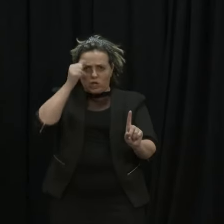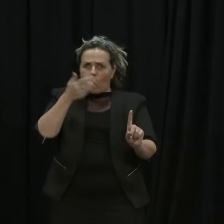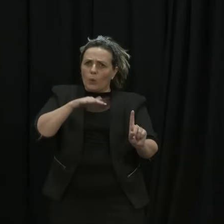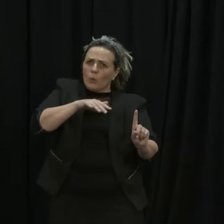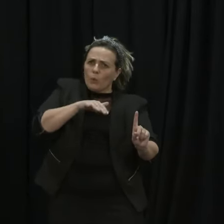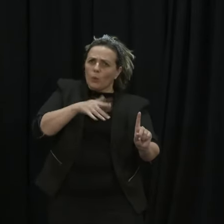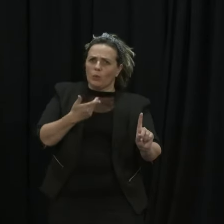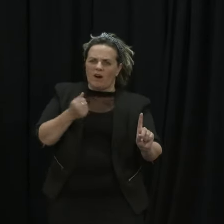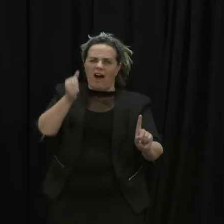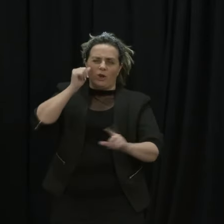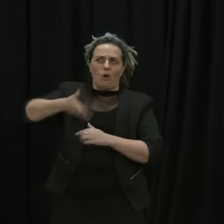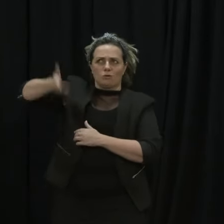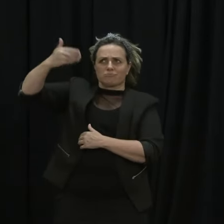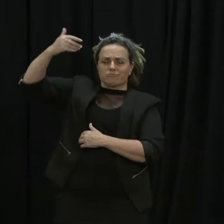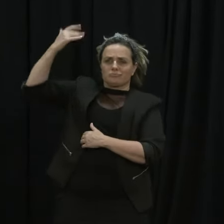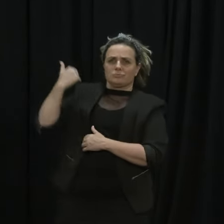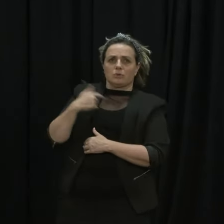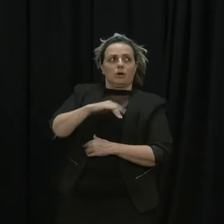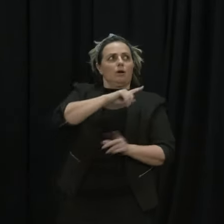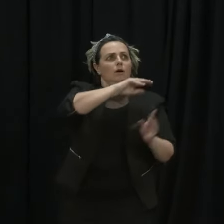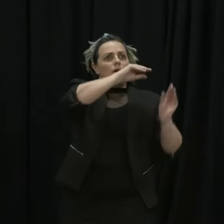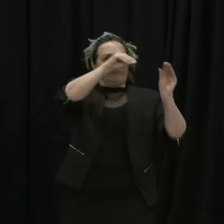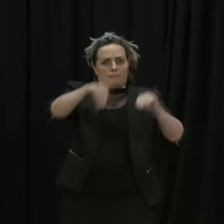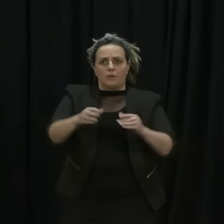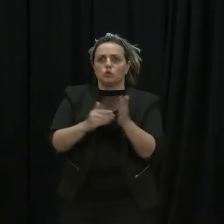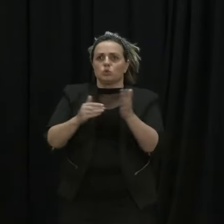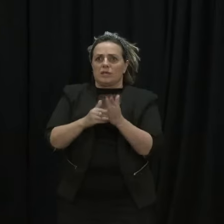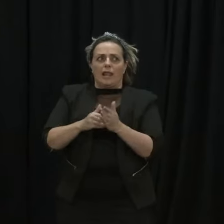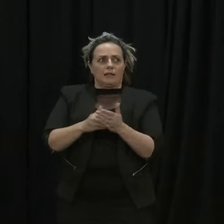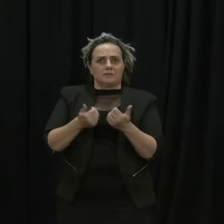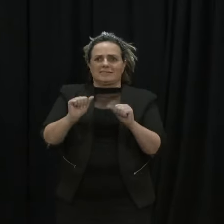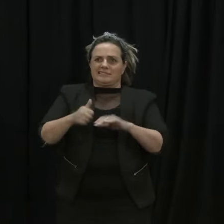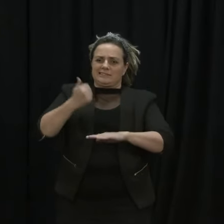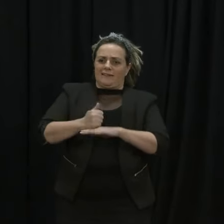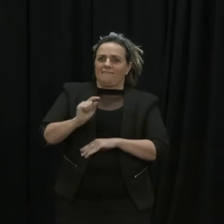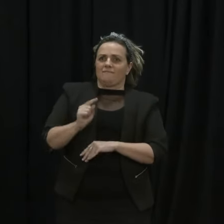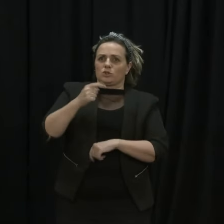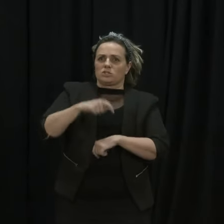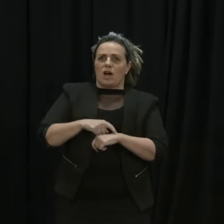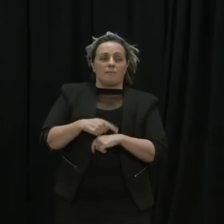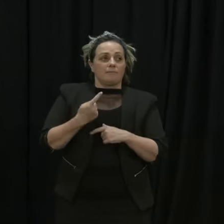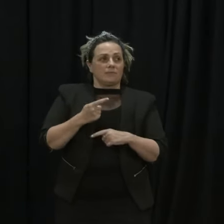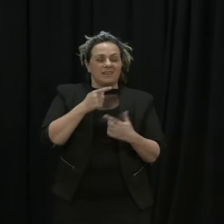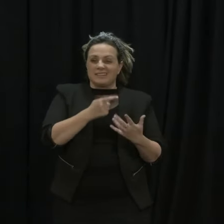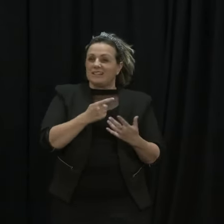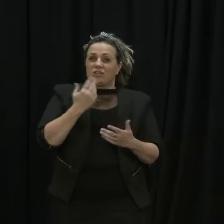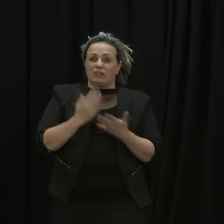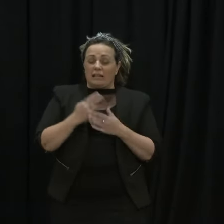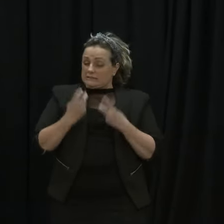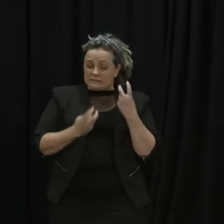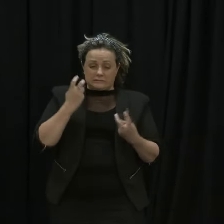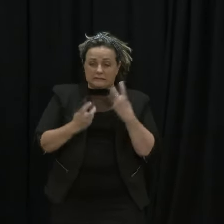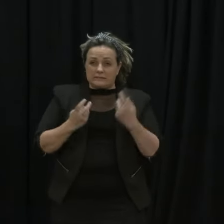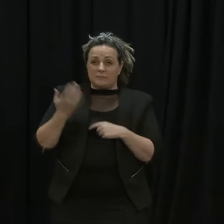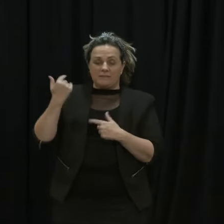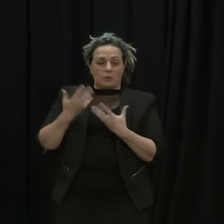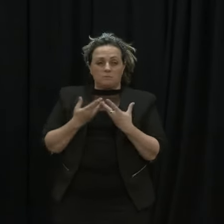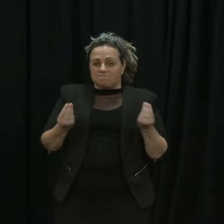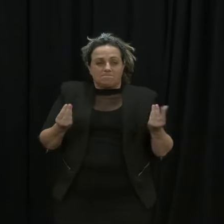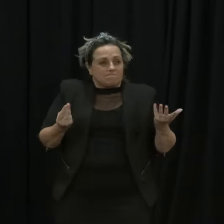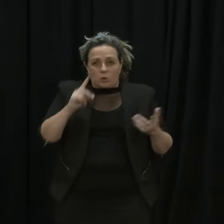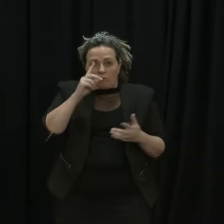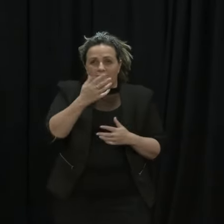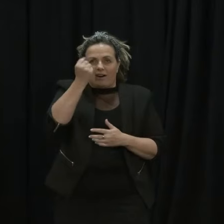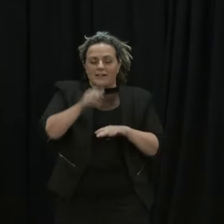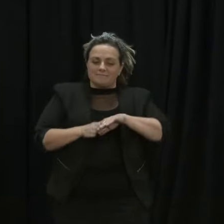came from? I know it's been a while. Or is that trail completely cold now? The trail went cold and so we obviously focused our resources on managing